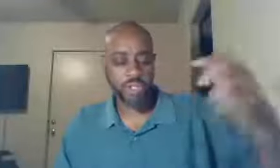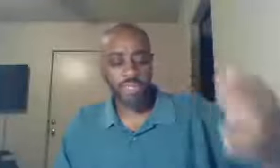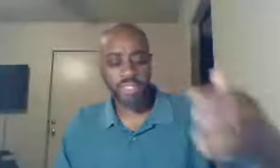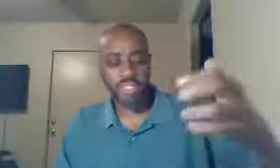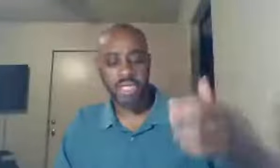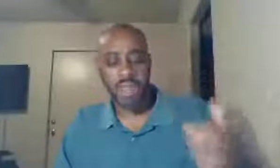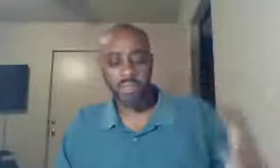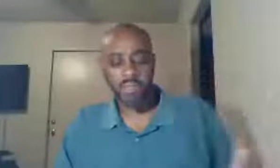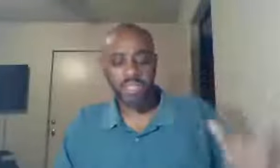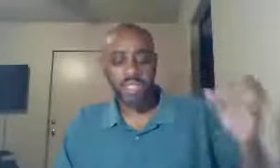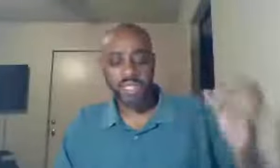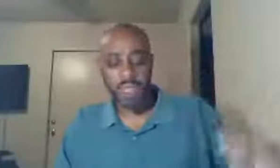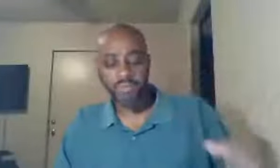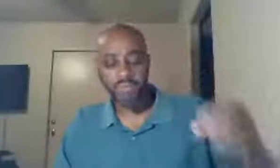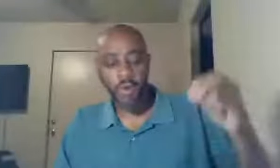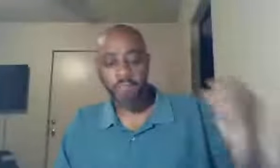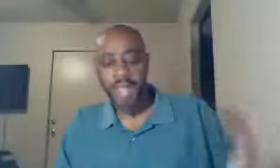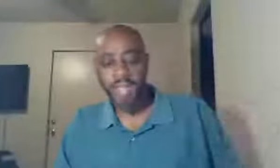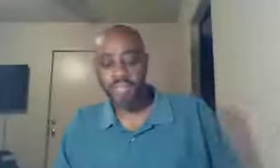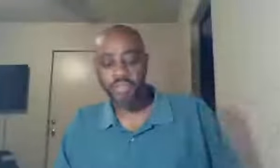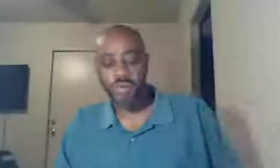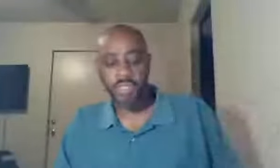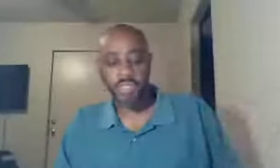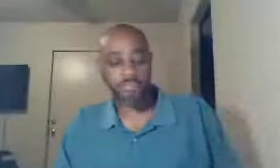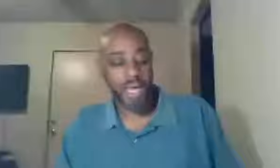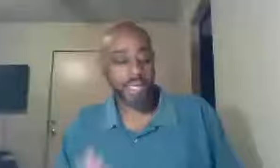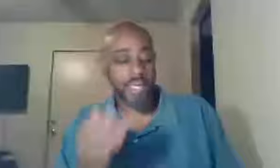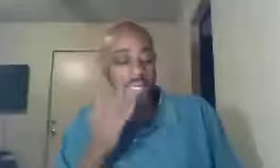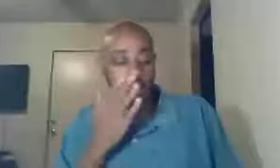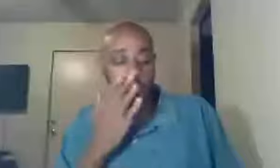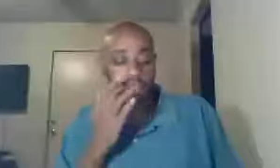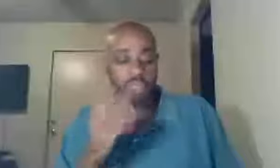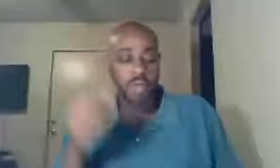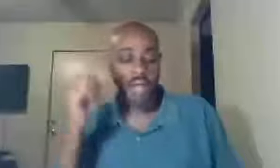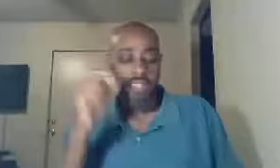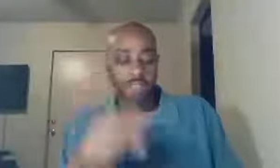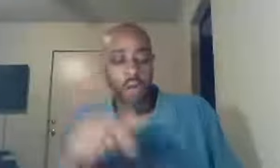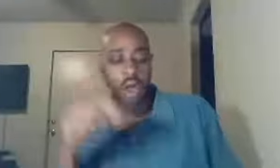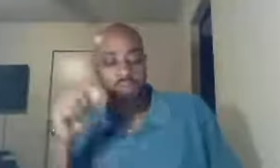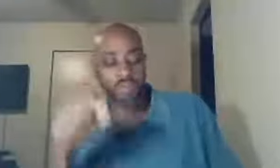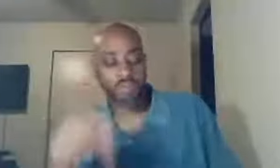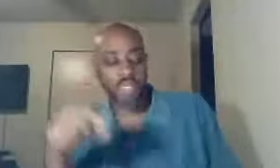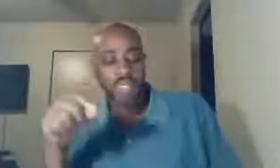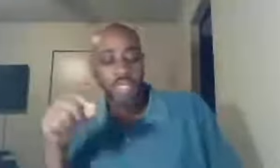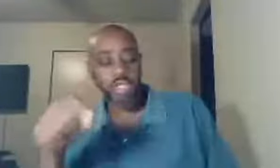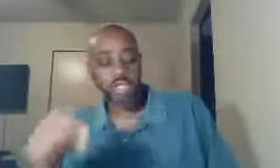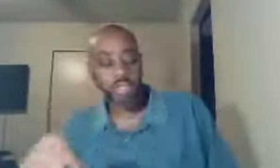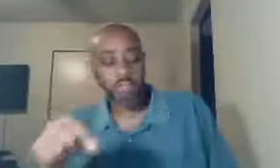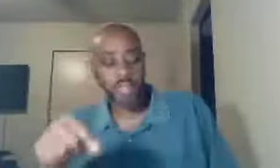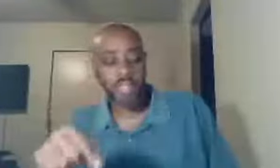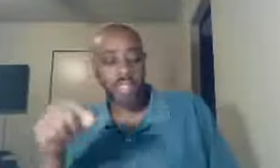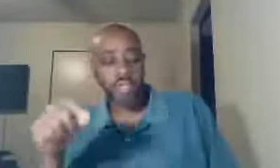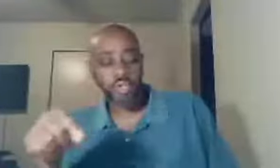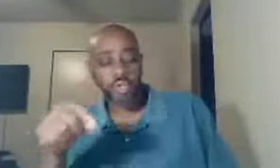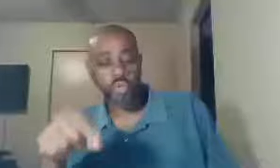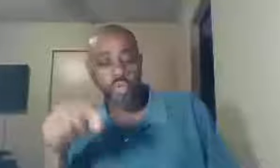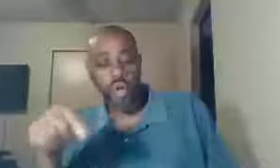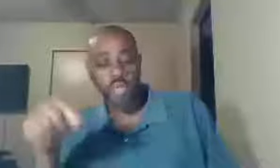religious accomplishments, they performed by his authority, but he will respond, depart from me, you who worked